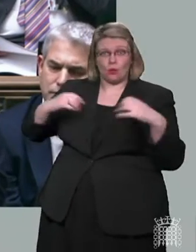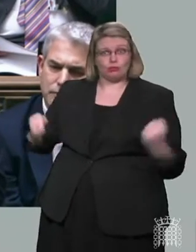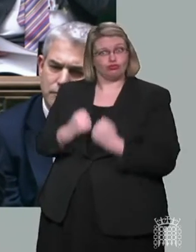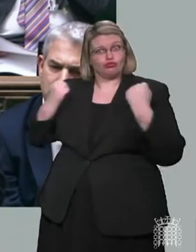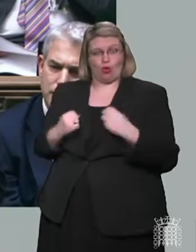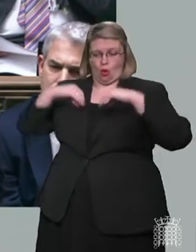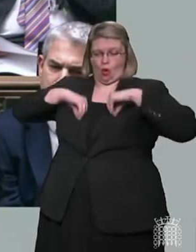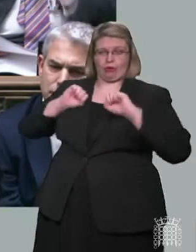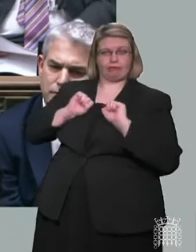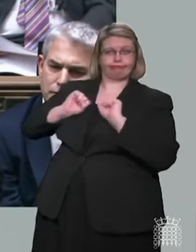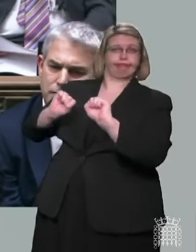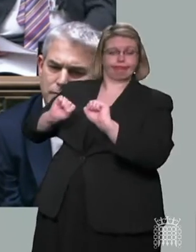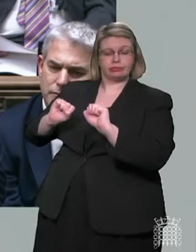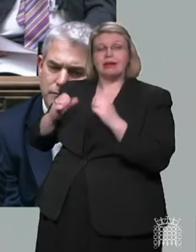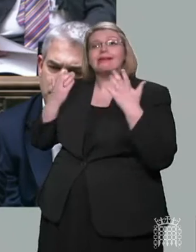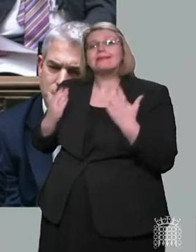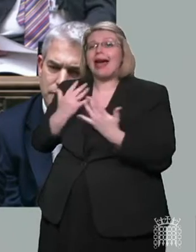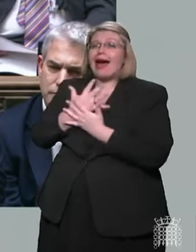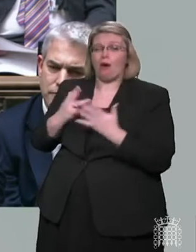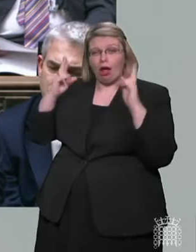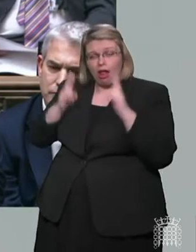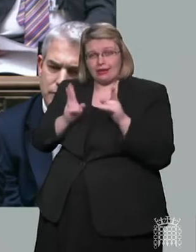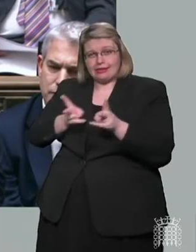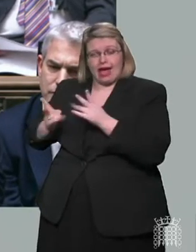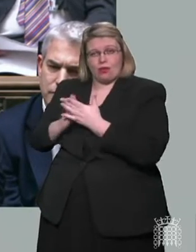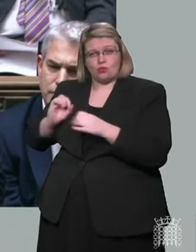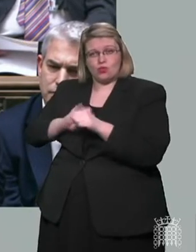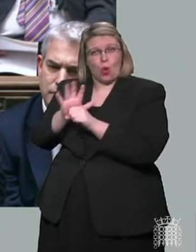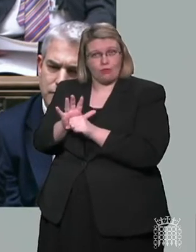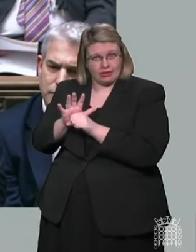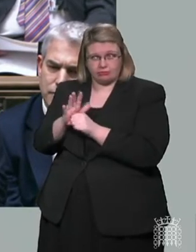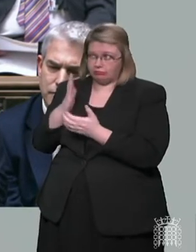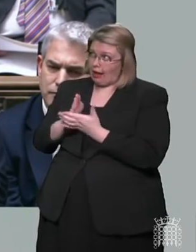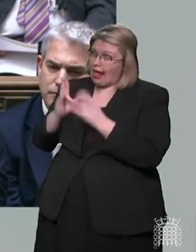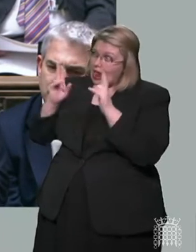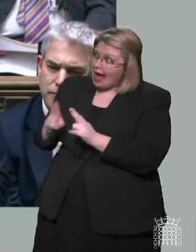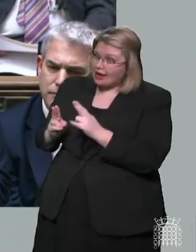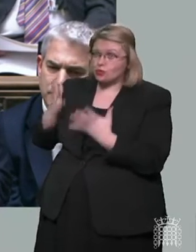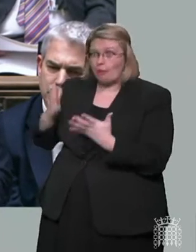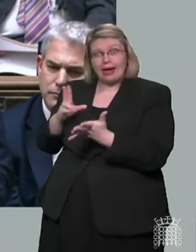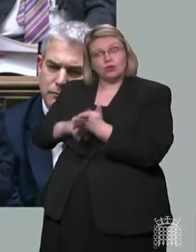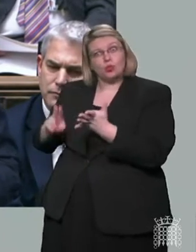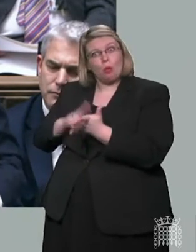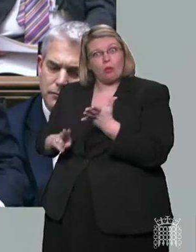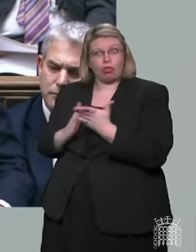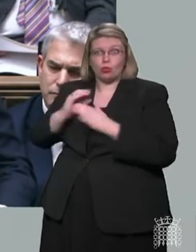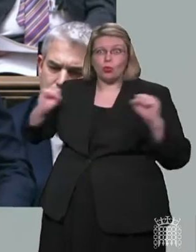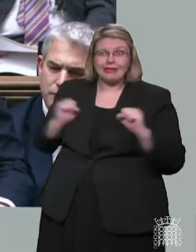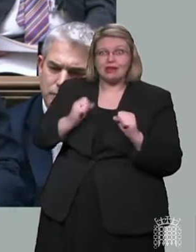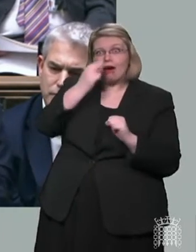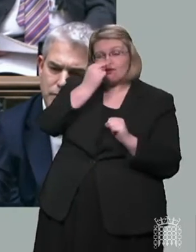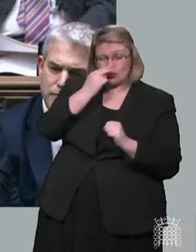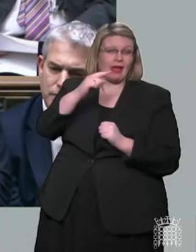and deaths are now, if anything, below where you would normally expect for this time of year that we can lift